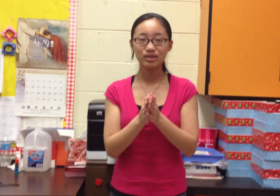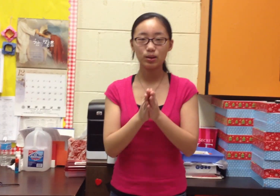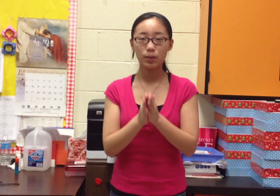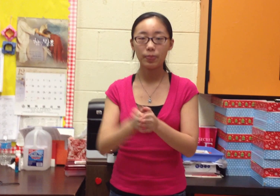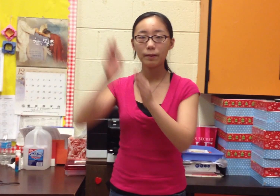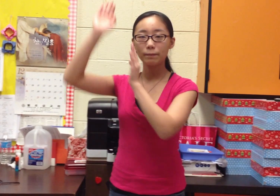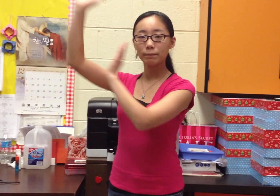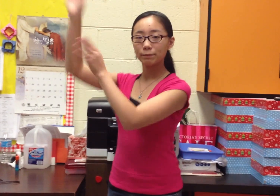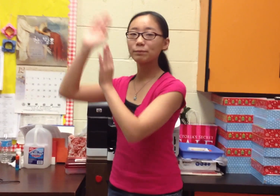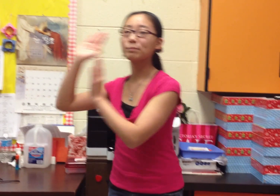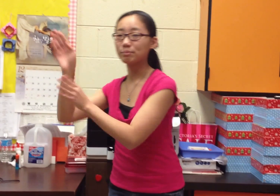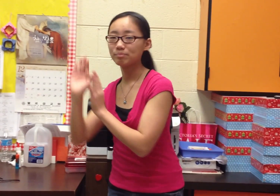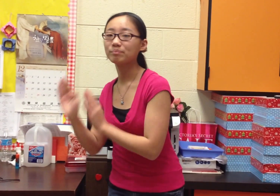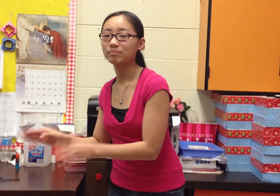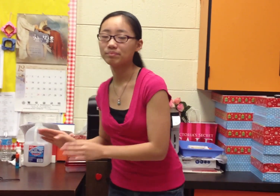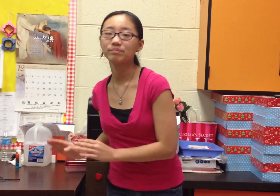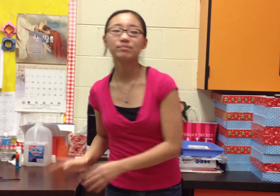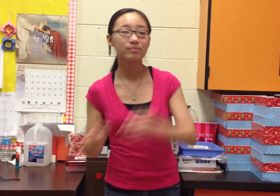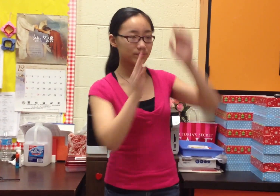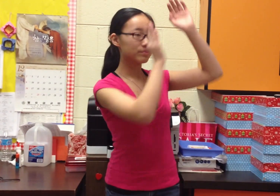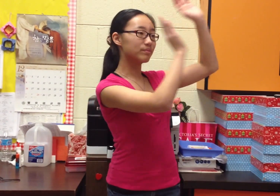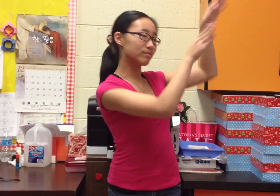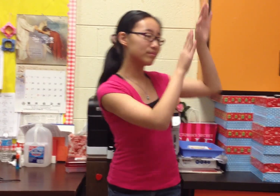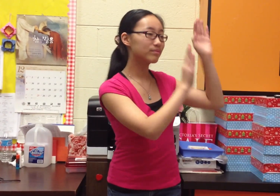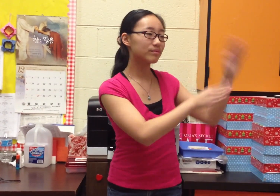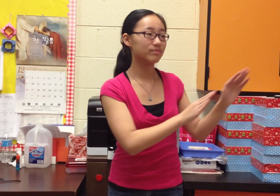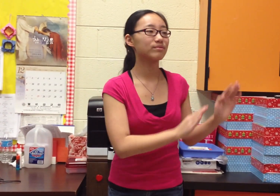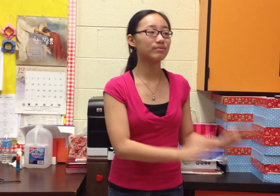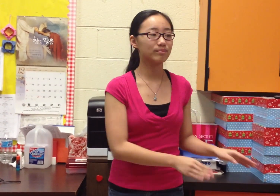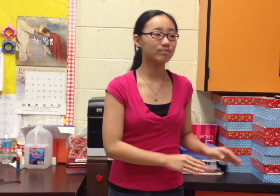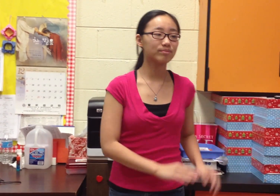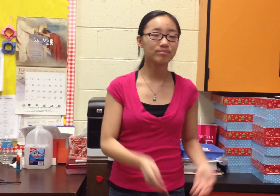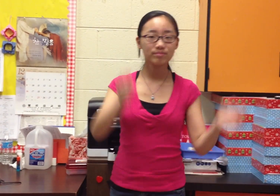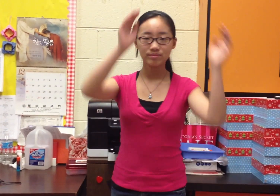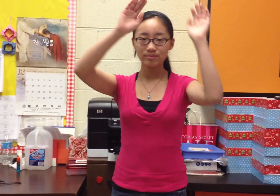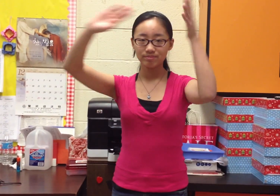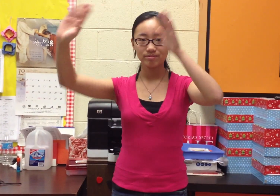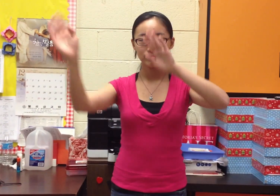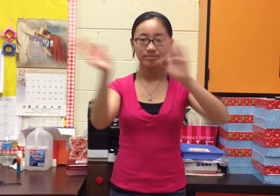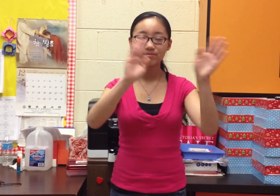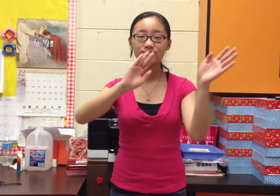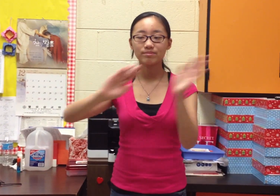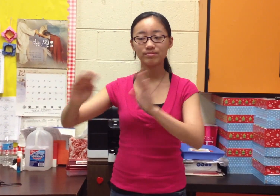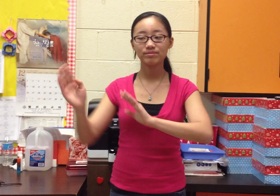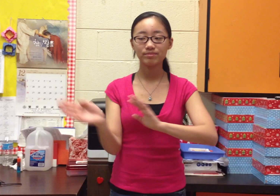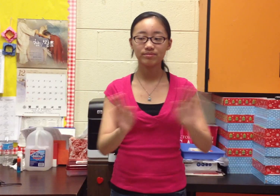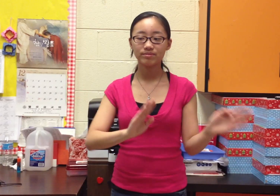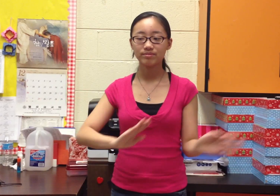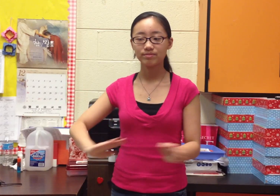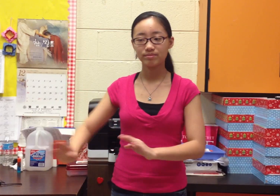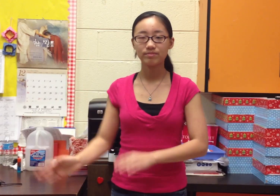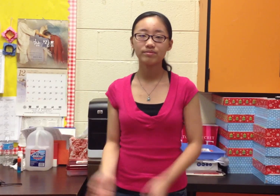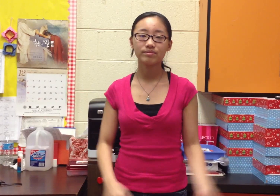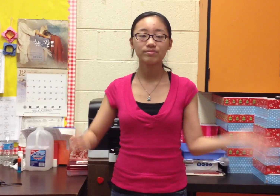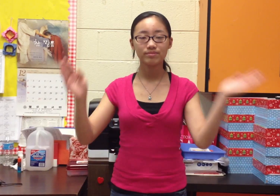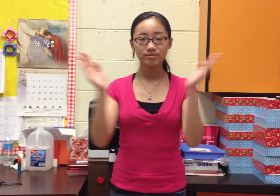He come from the glory He come from the glorious